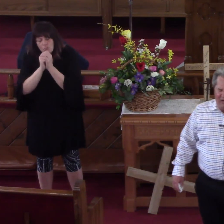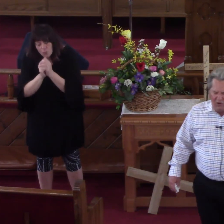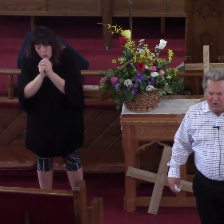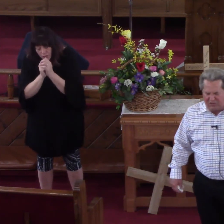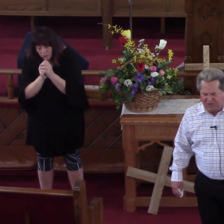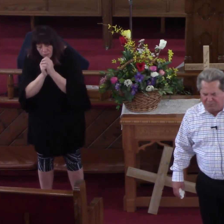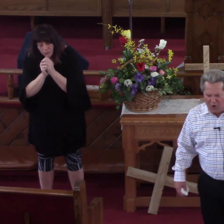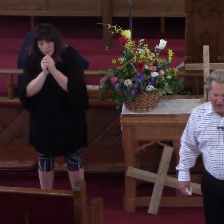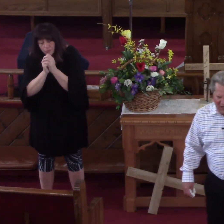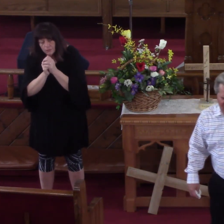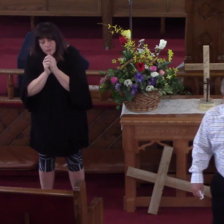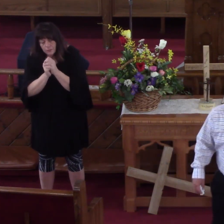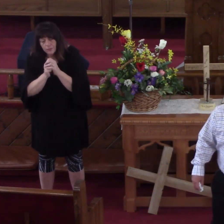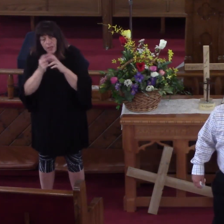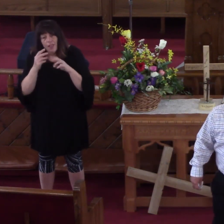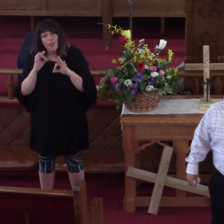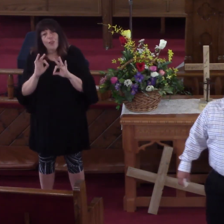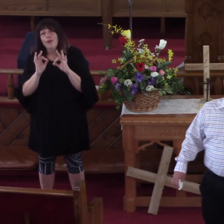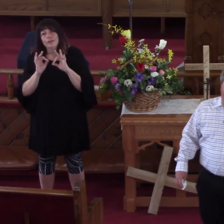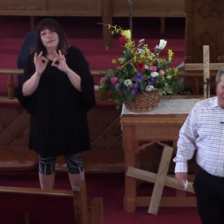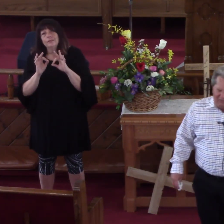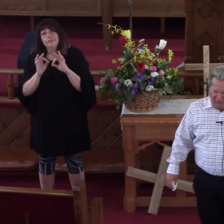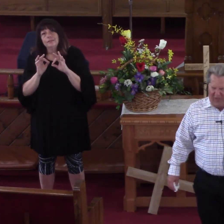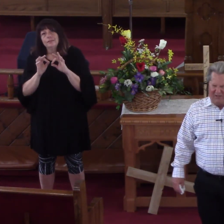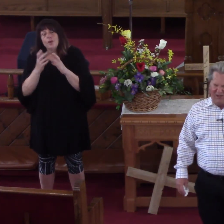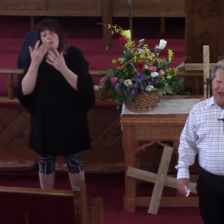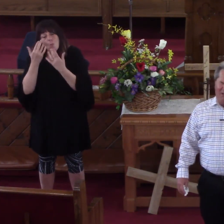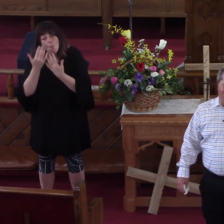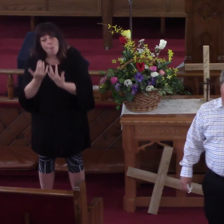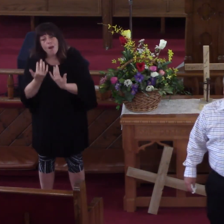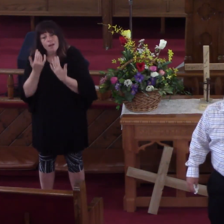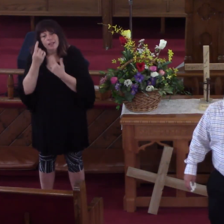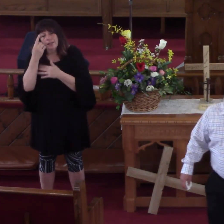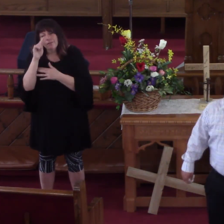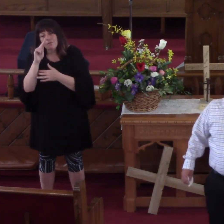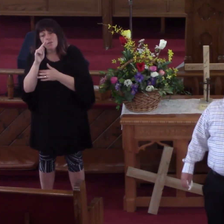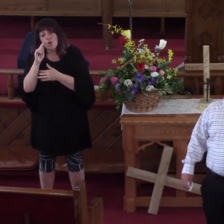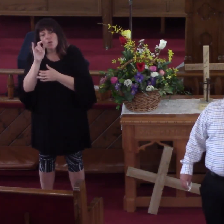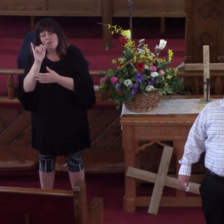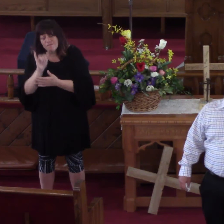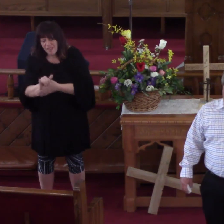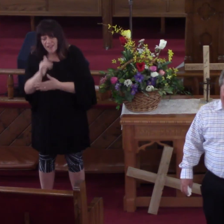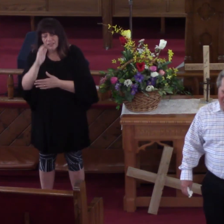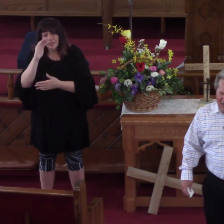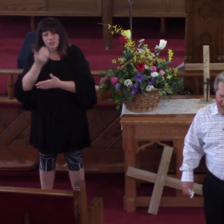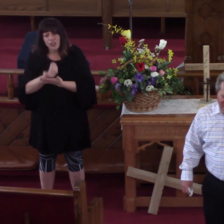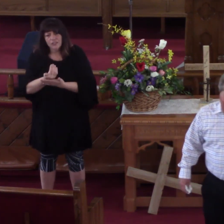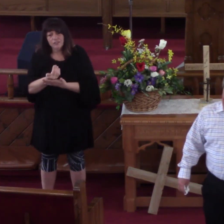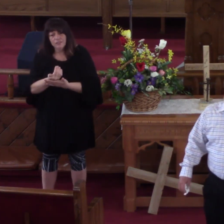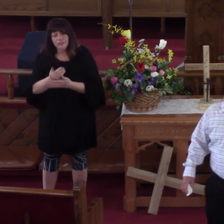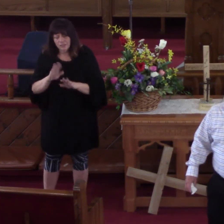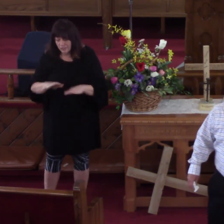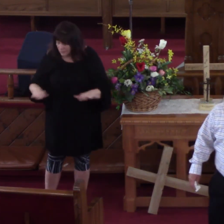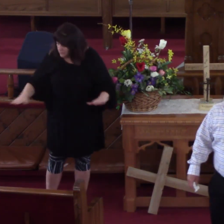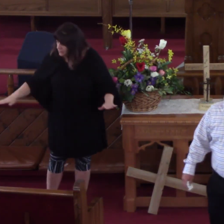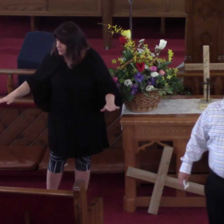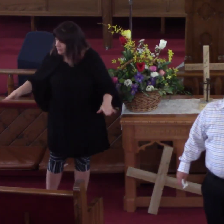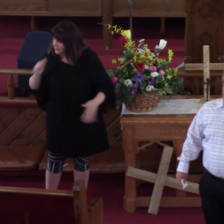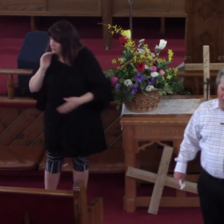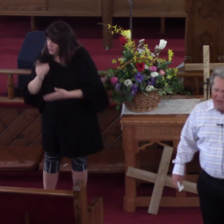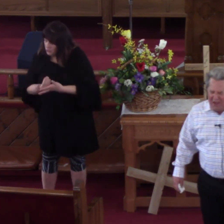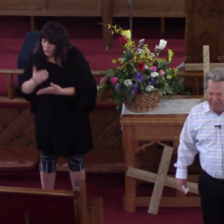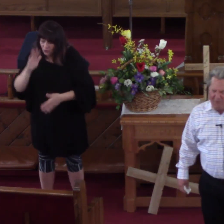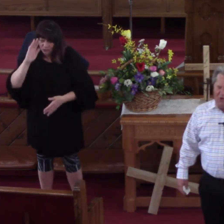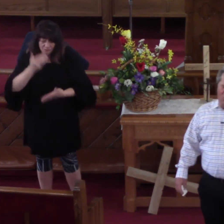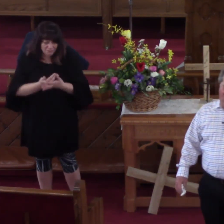looked and prayed and looked, waiting for that time when that child would see their need and